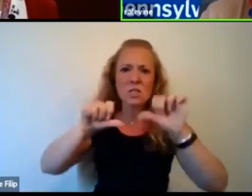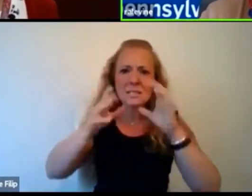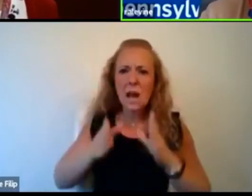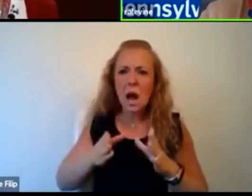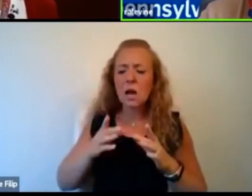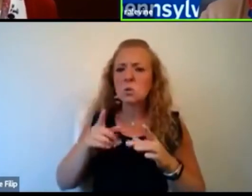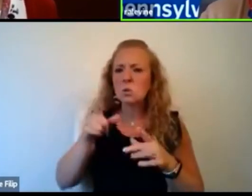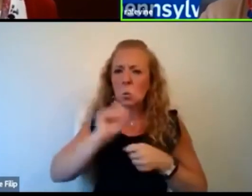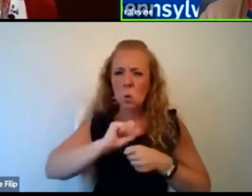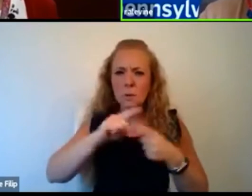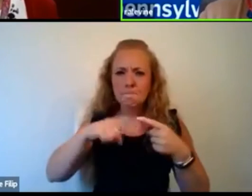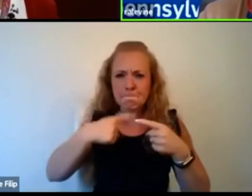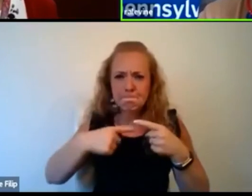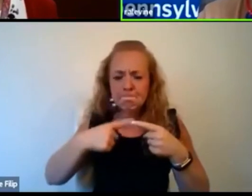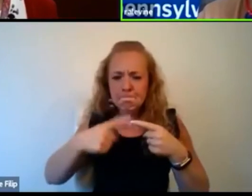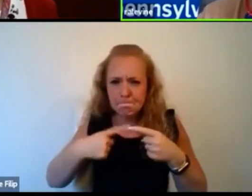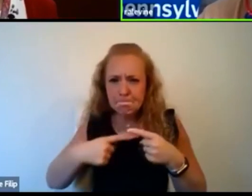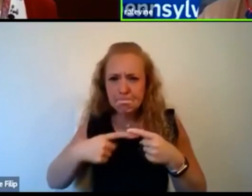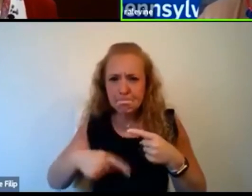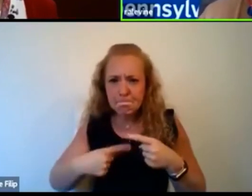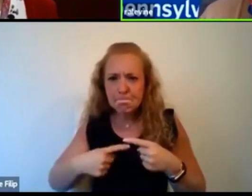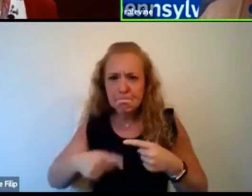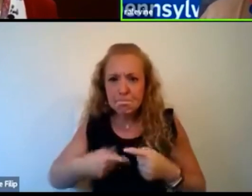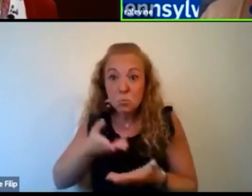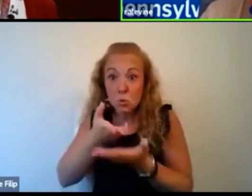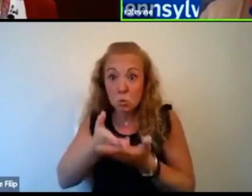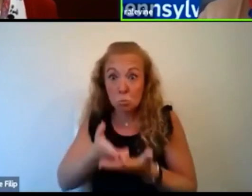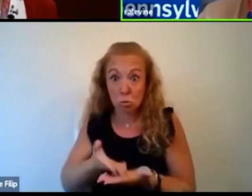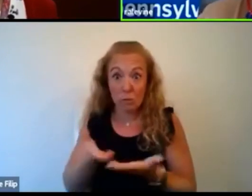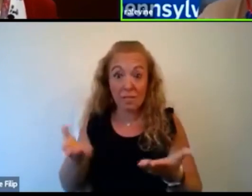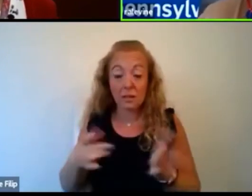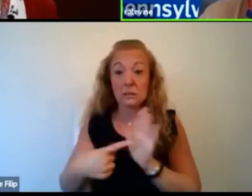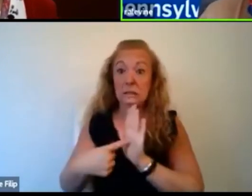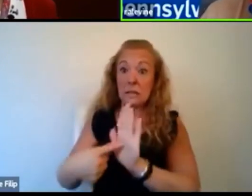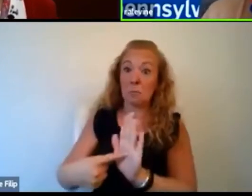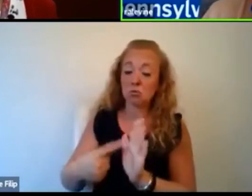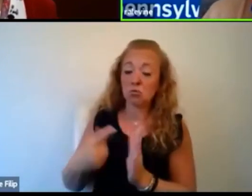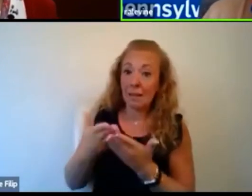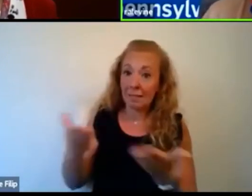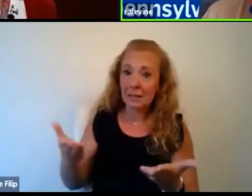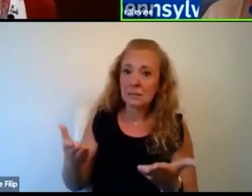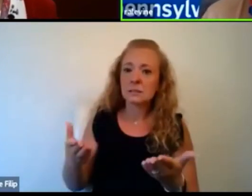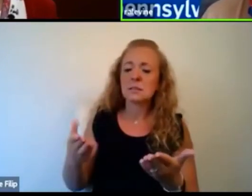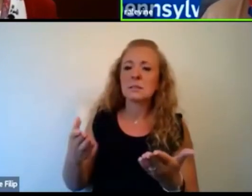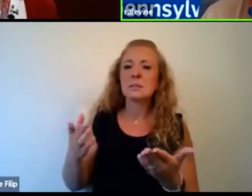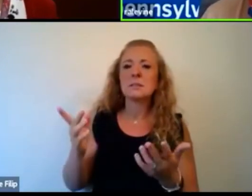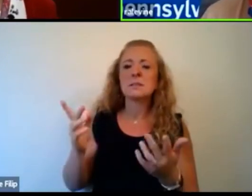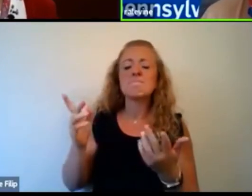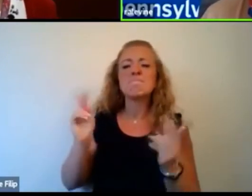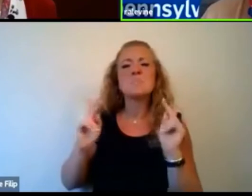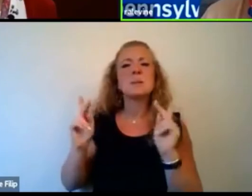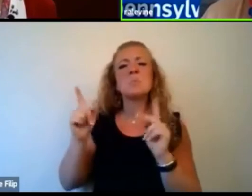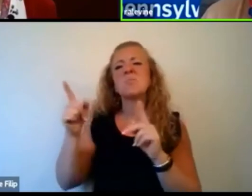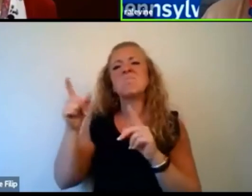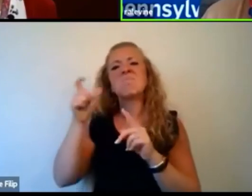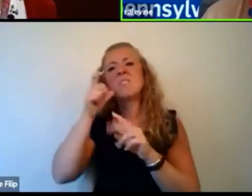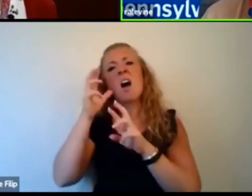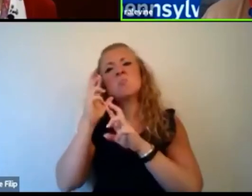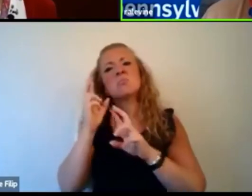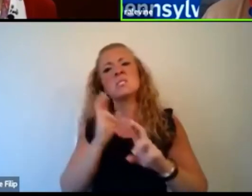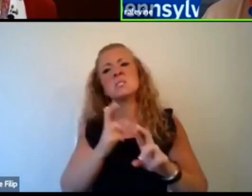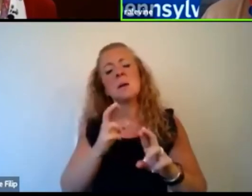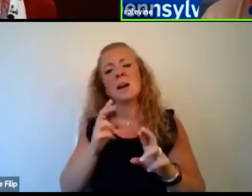work, you know, prove, you know, proving something or, or demonstrating something. And that that is being, um, less regarded